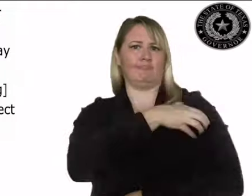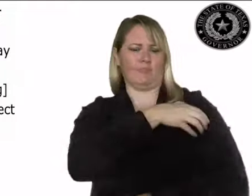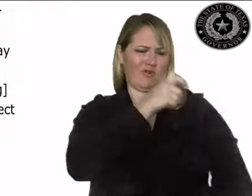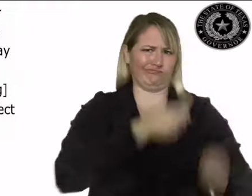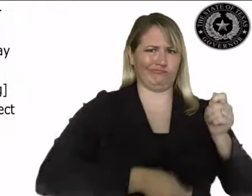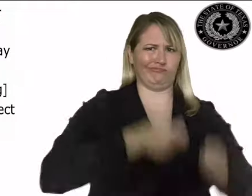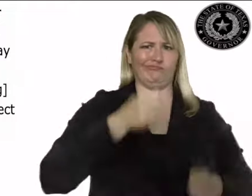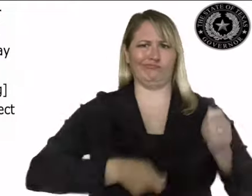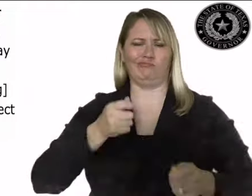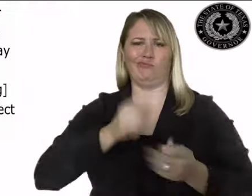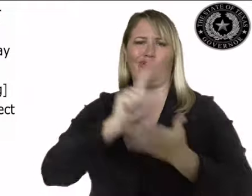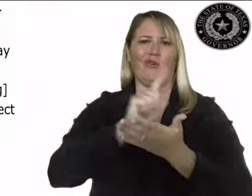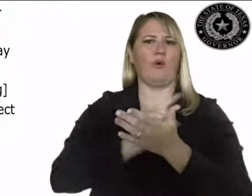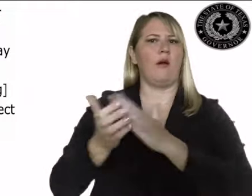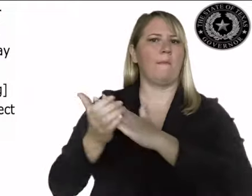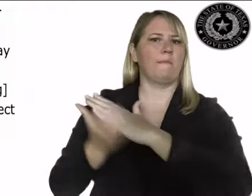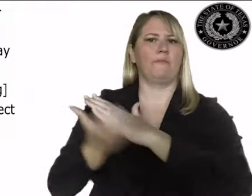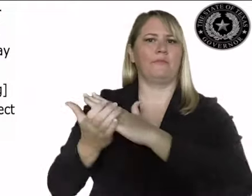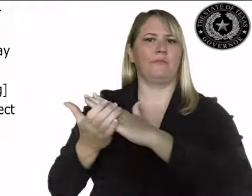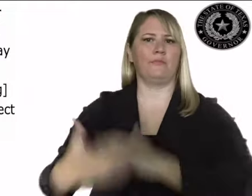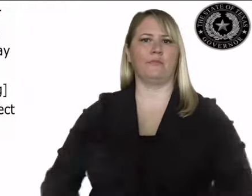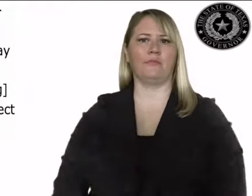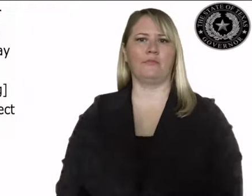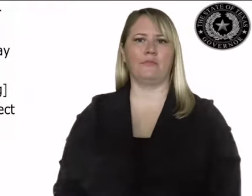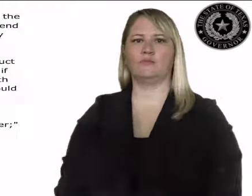force and effect of law, and